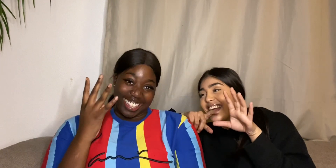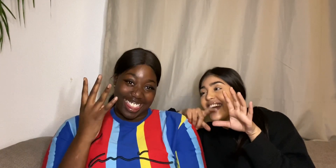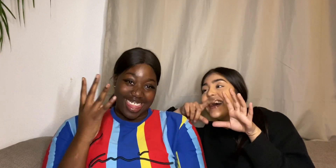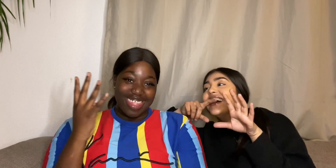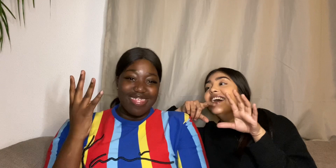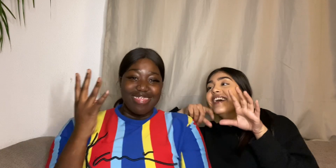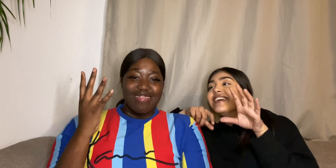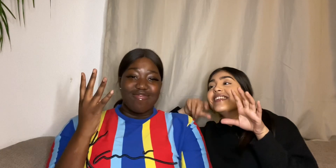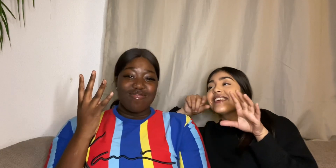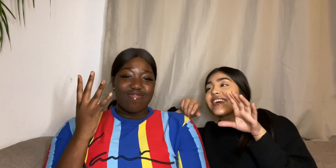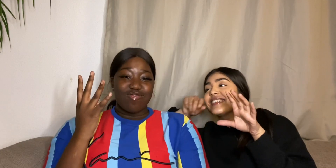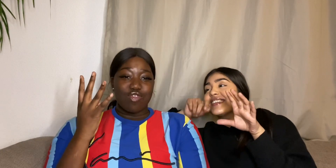Never